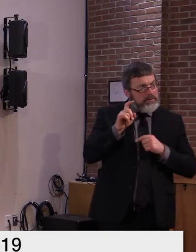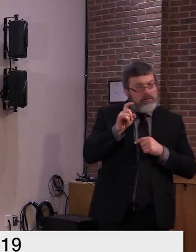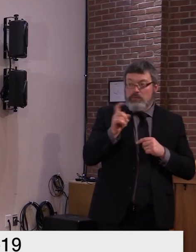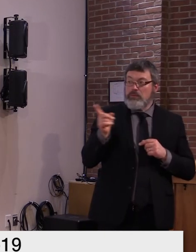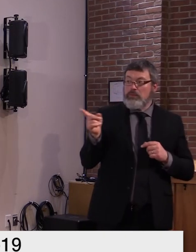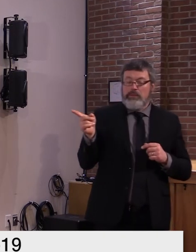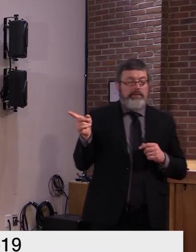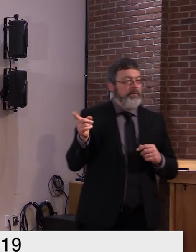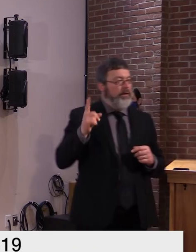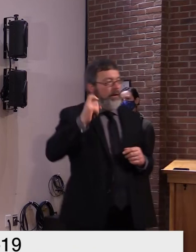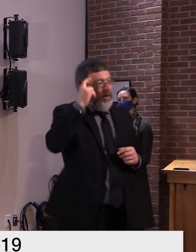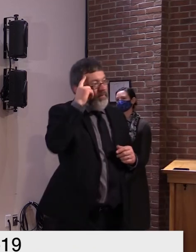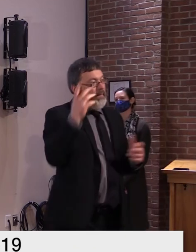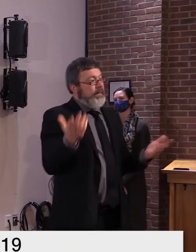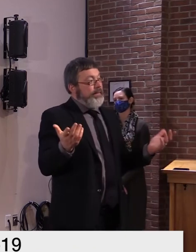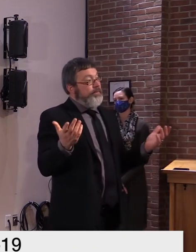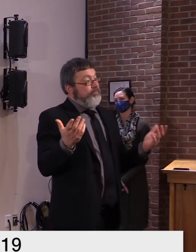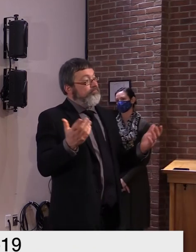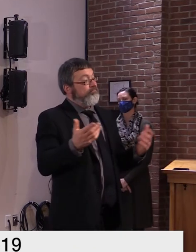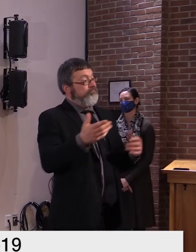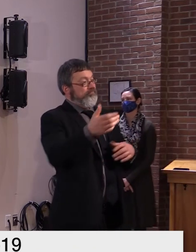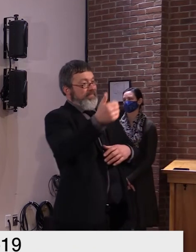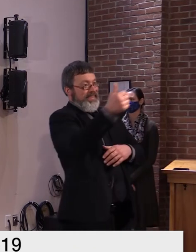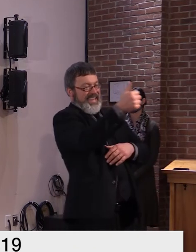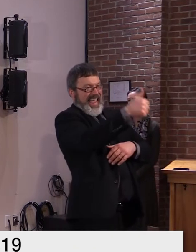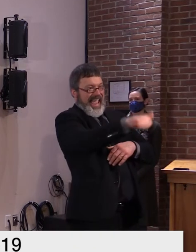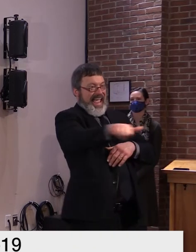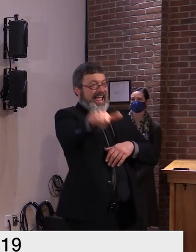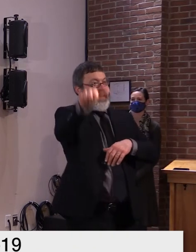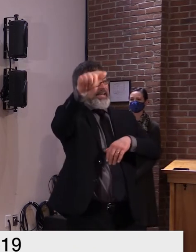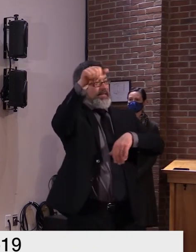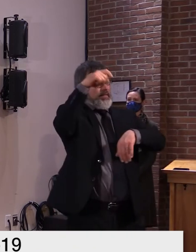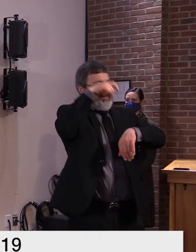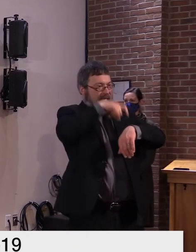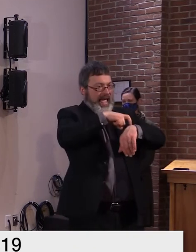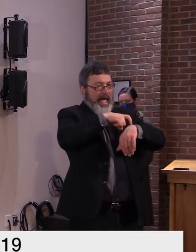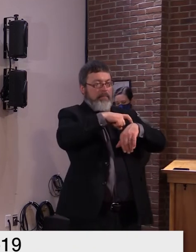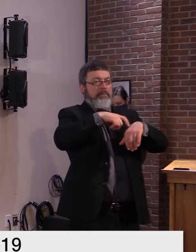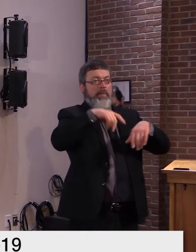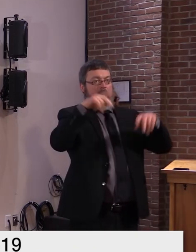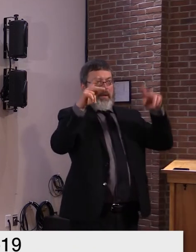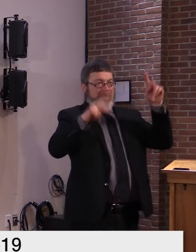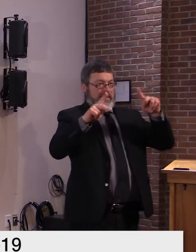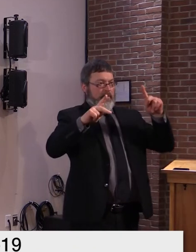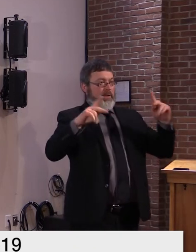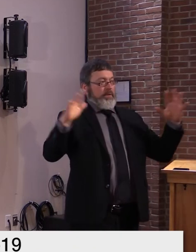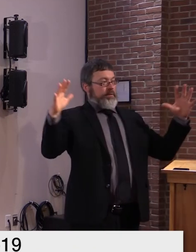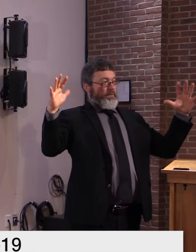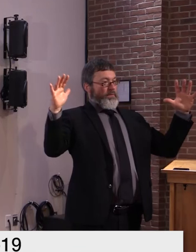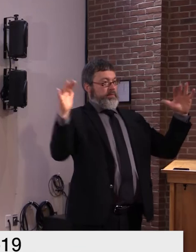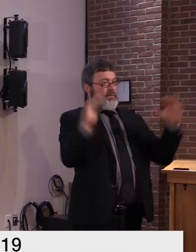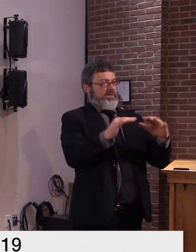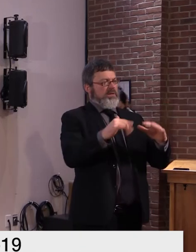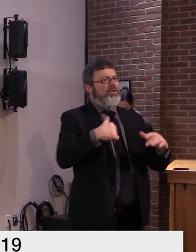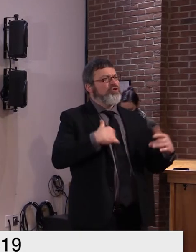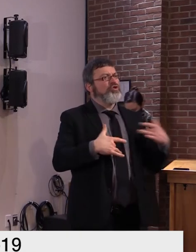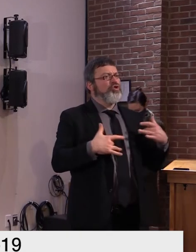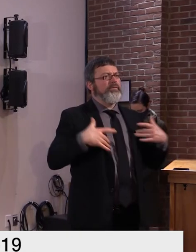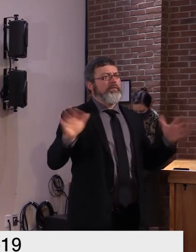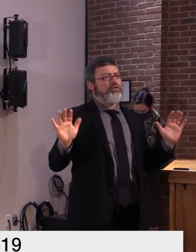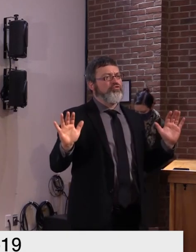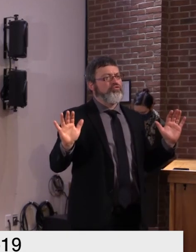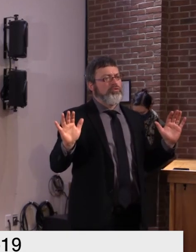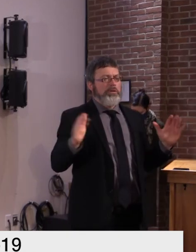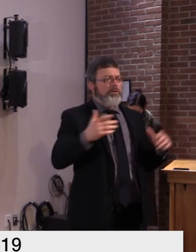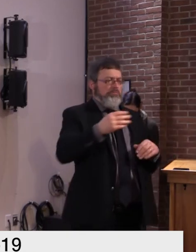gathering, it's of concern to us without the proper protocols. You know, making sure you're distancing, making sure you